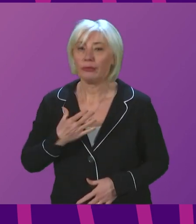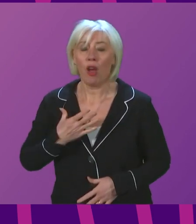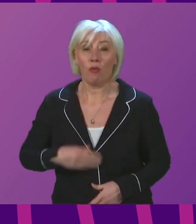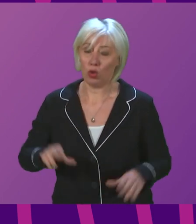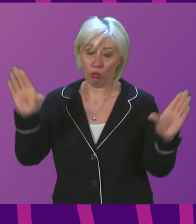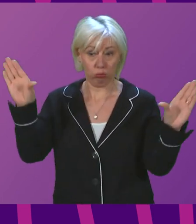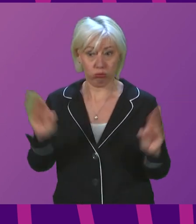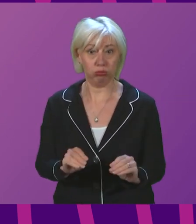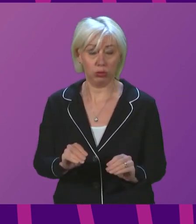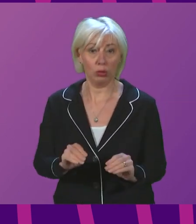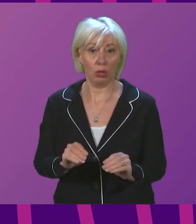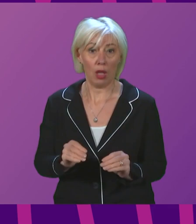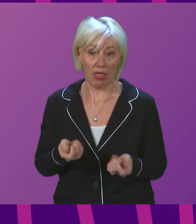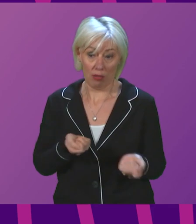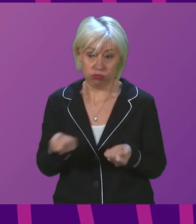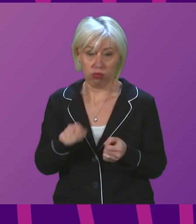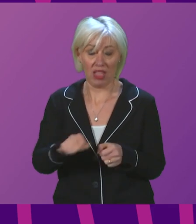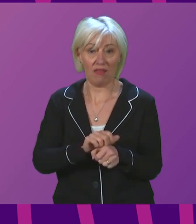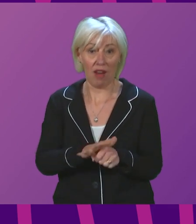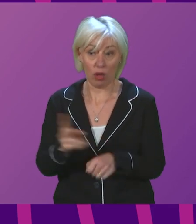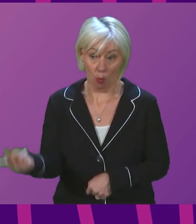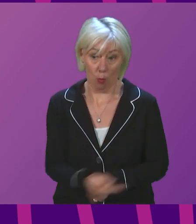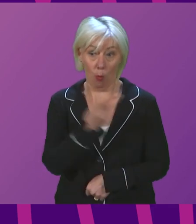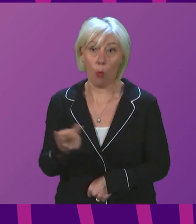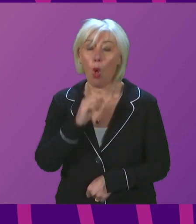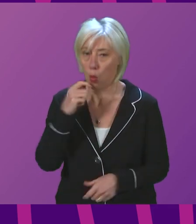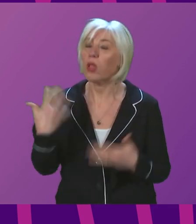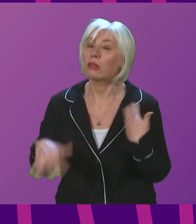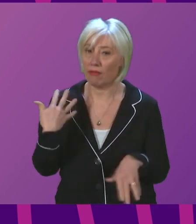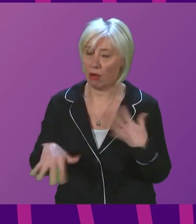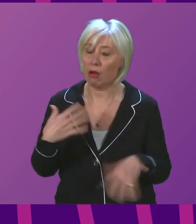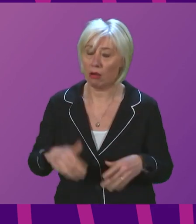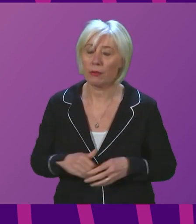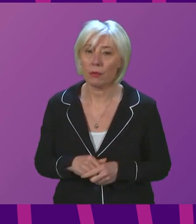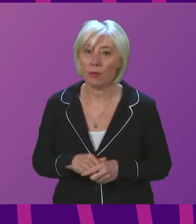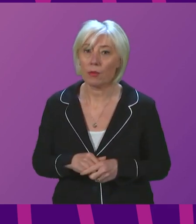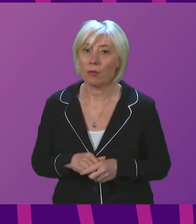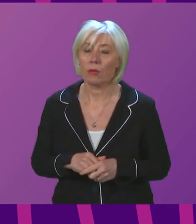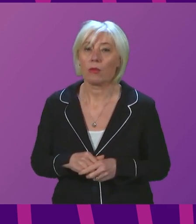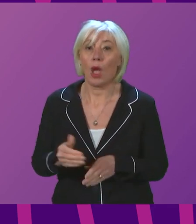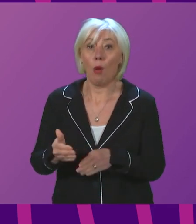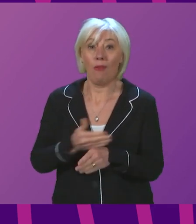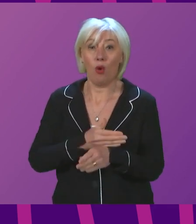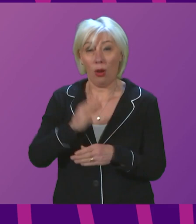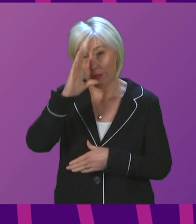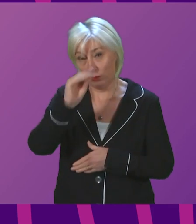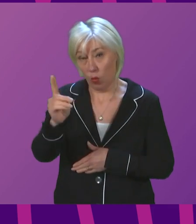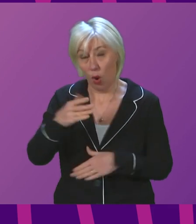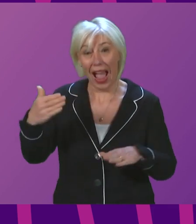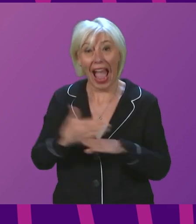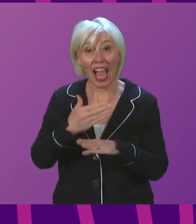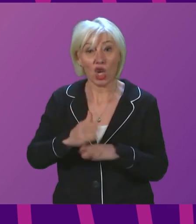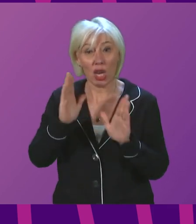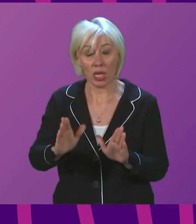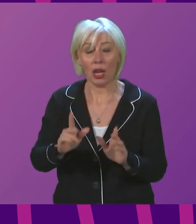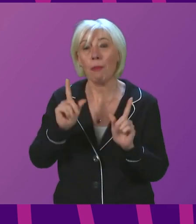virus, both health and the economy will suffer. Now, before I set out the action we must take, let me address one further